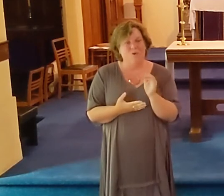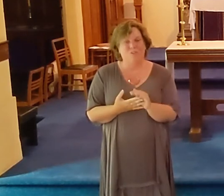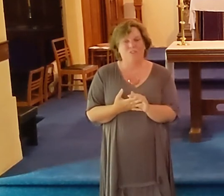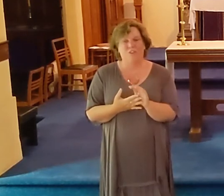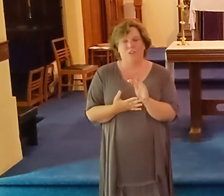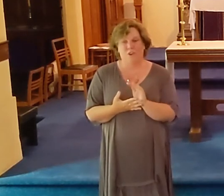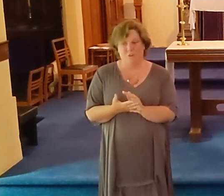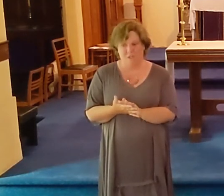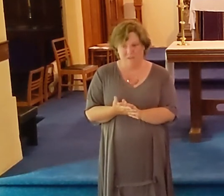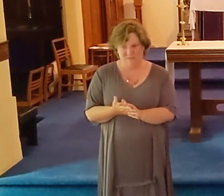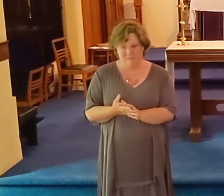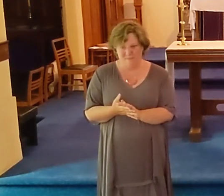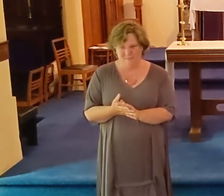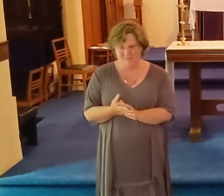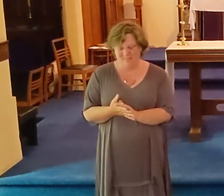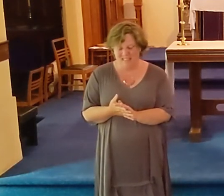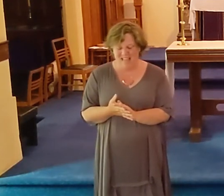It was the coffee.